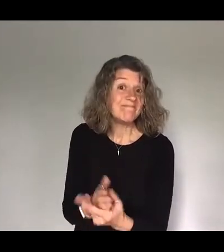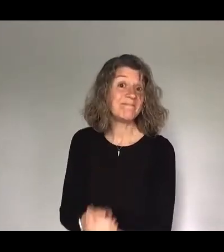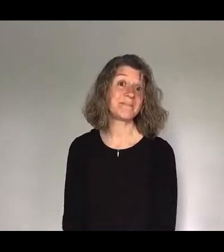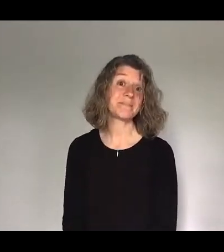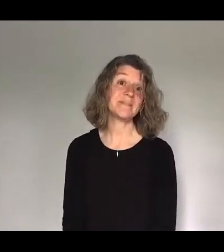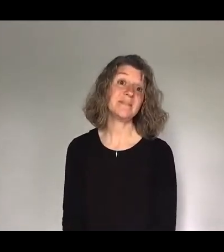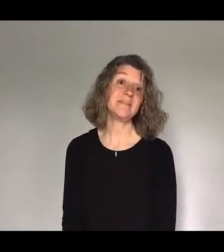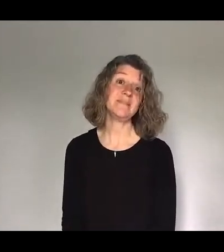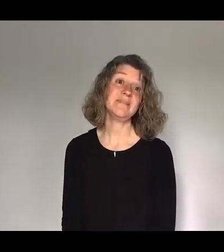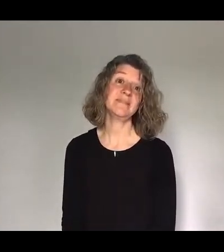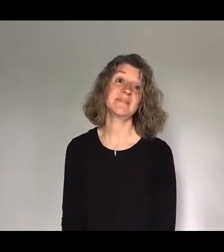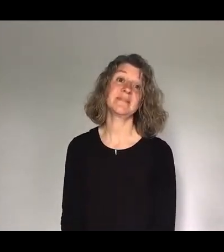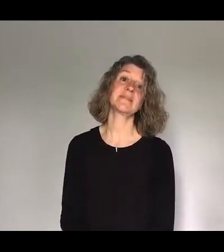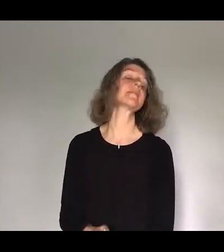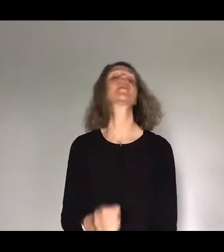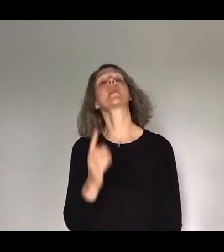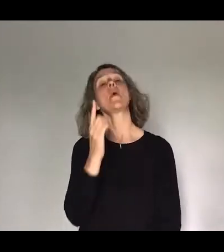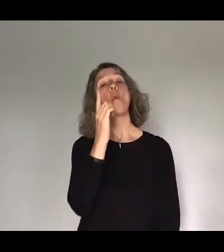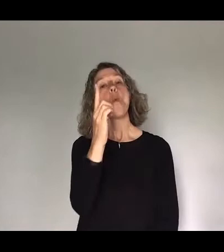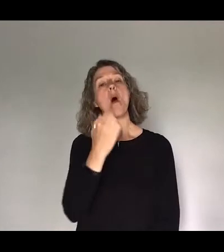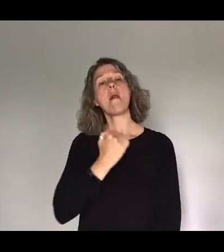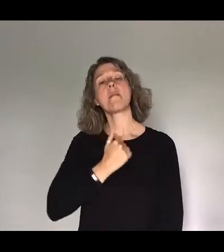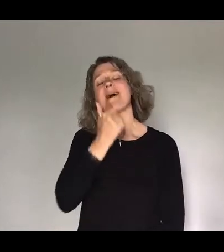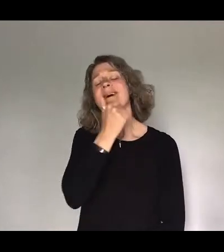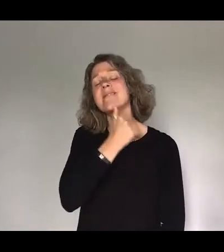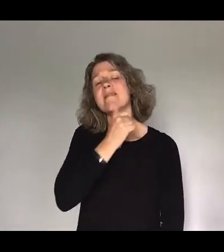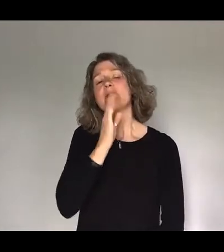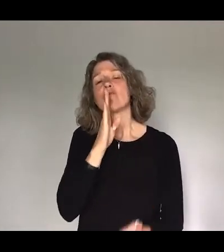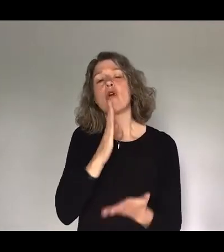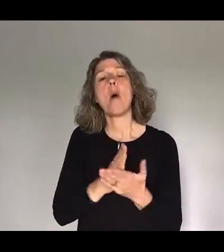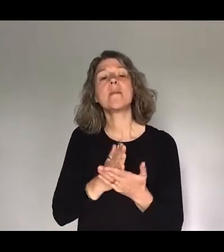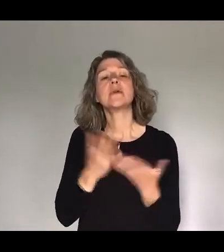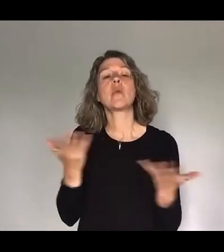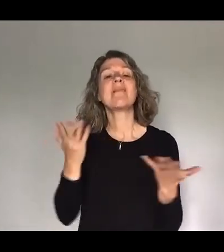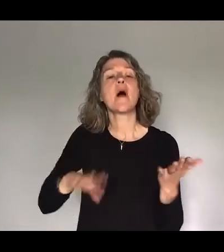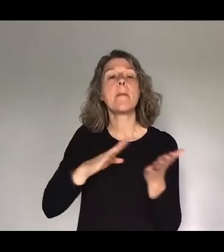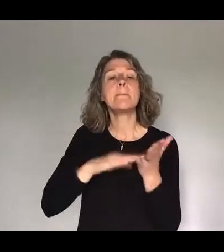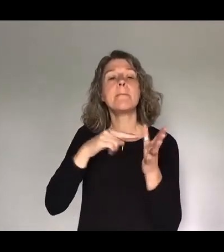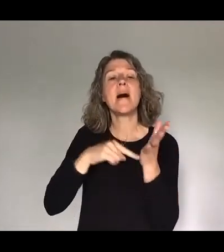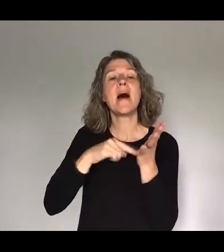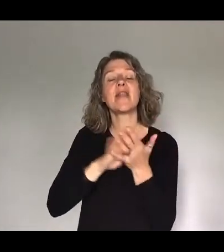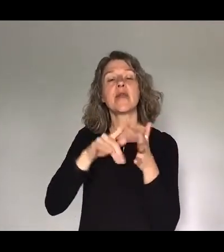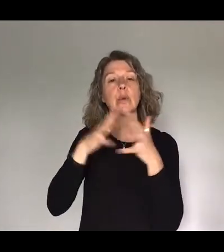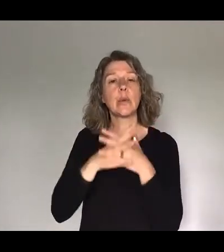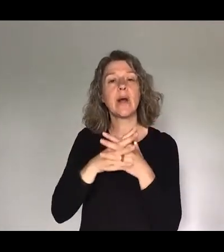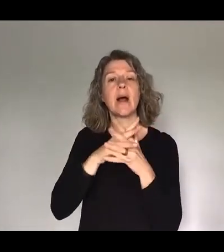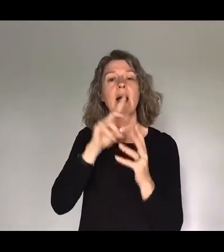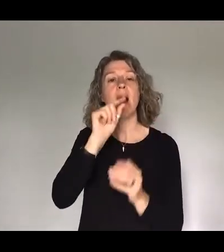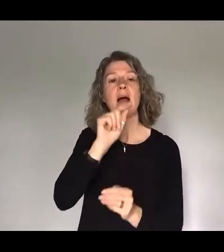one of my favourite promises found in scripture is Matthew 11 verses 28 to 29 says come to me all you